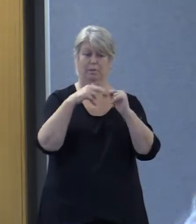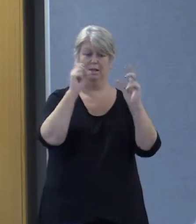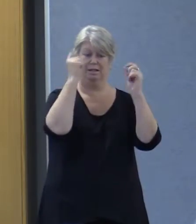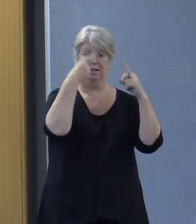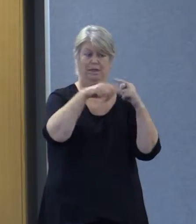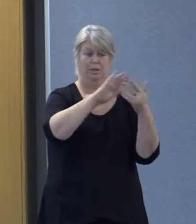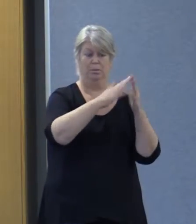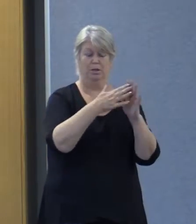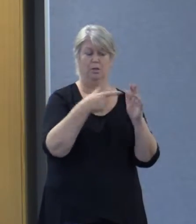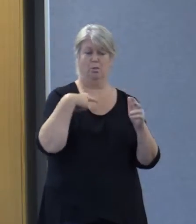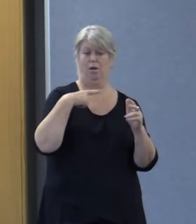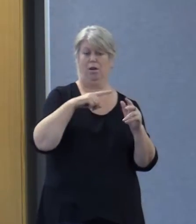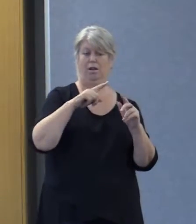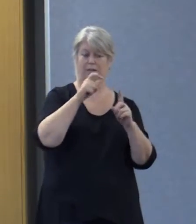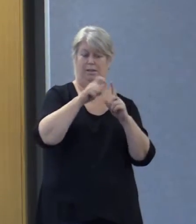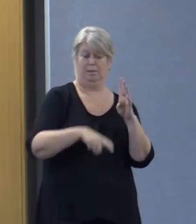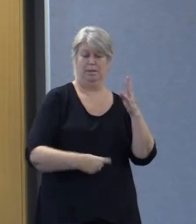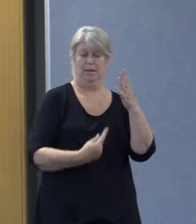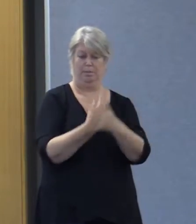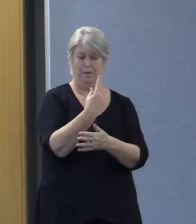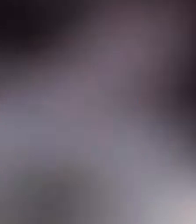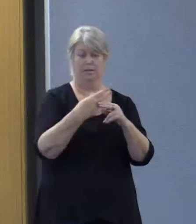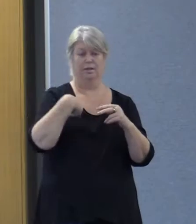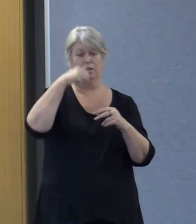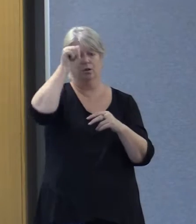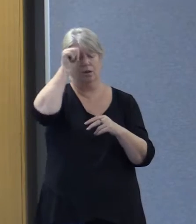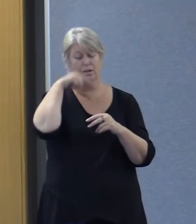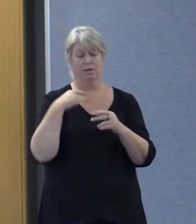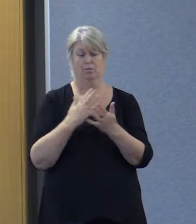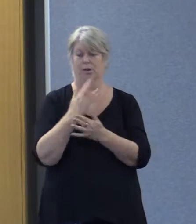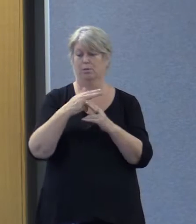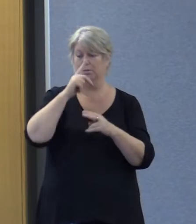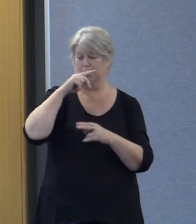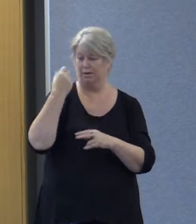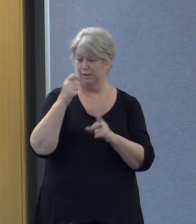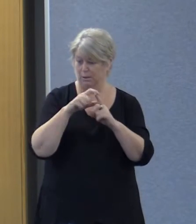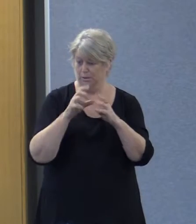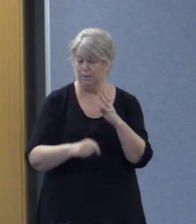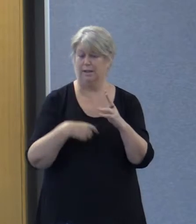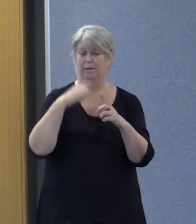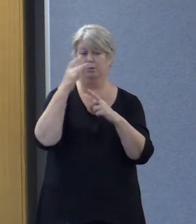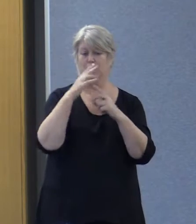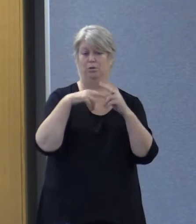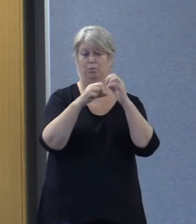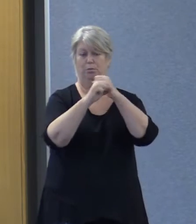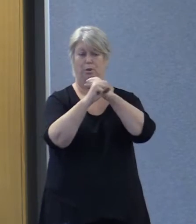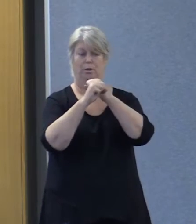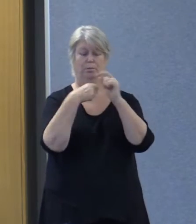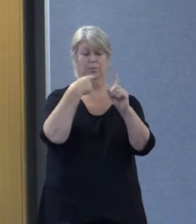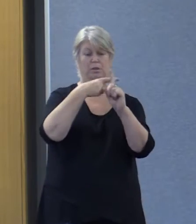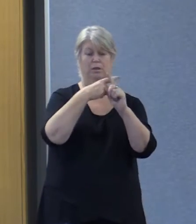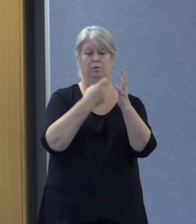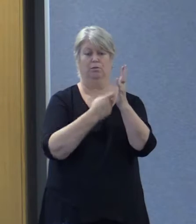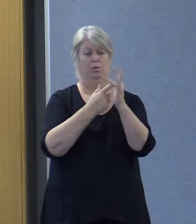about the causality of disability, the knowledge of the rights of people with disability and the importance of promoting positive